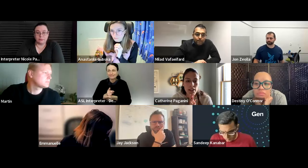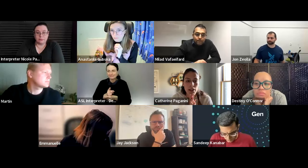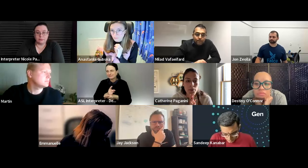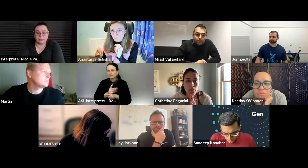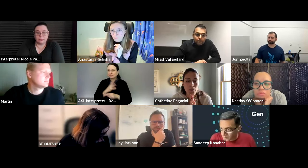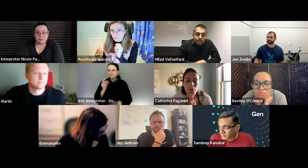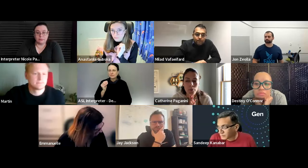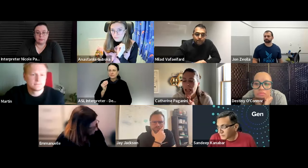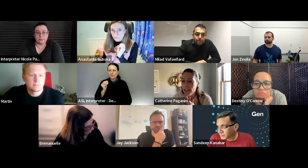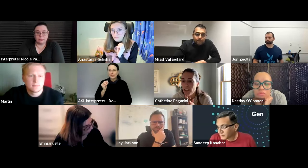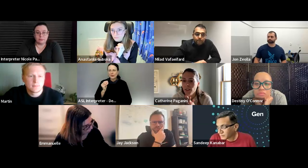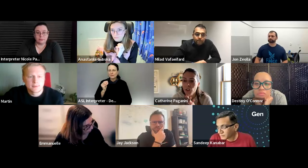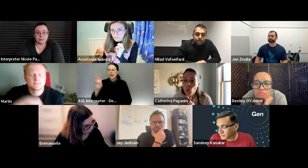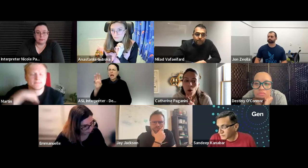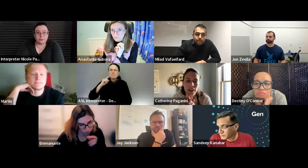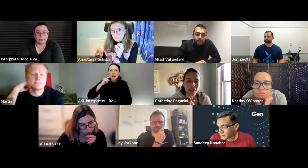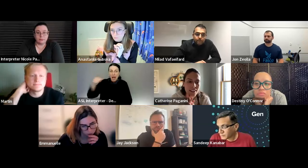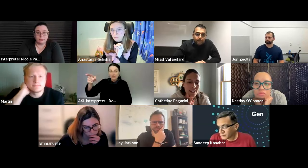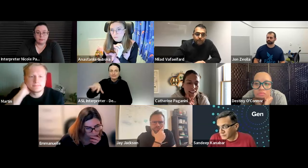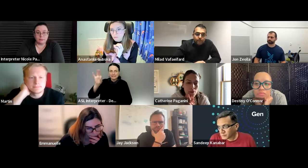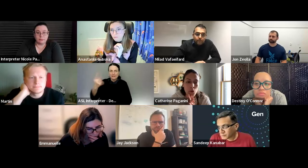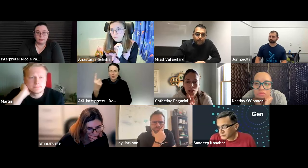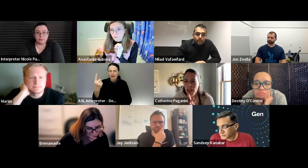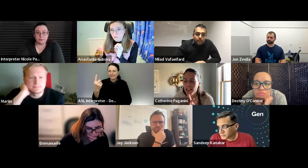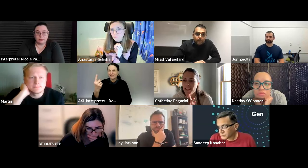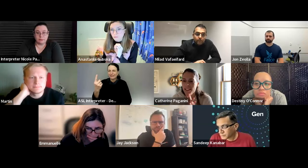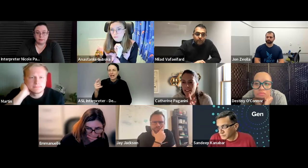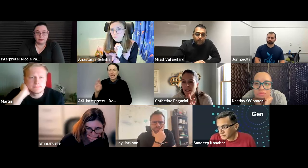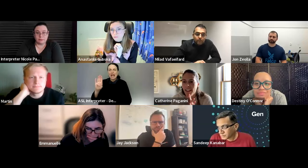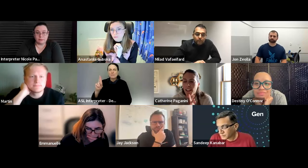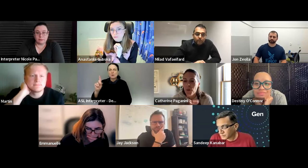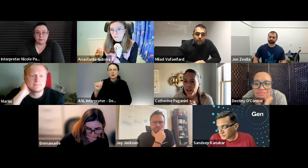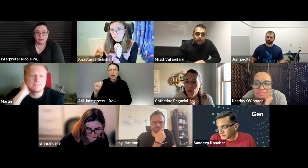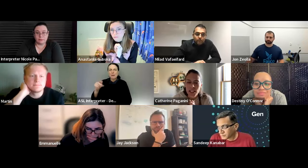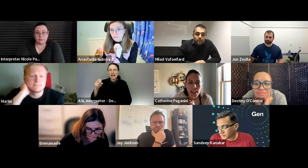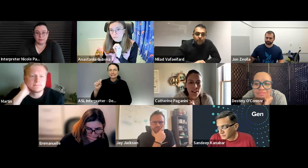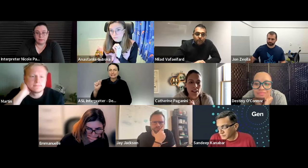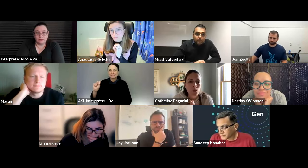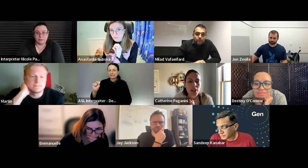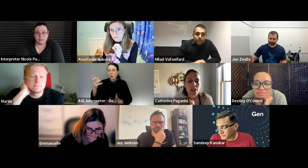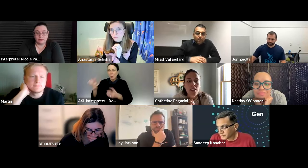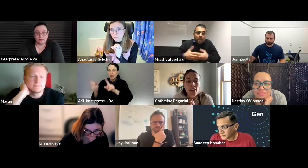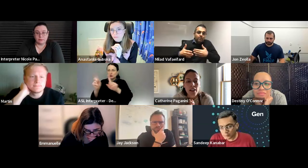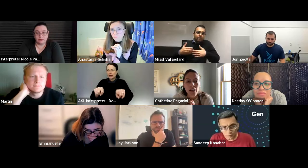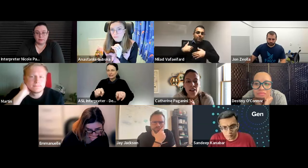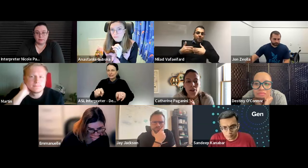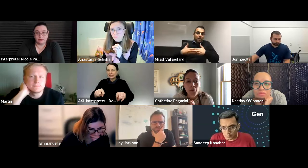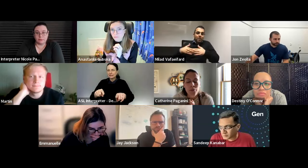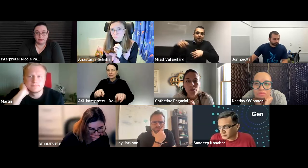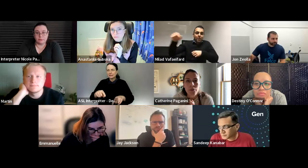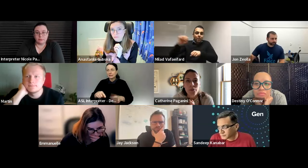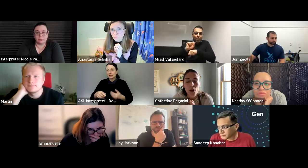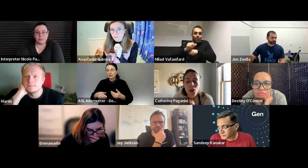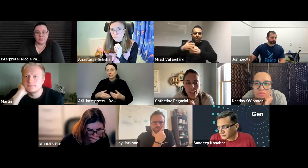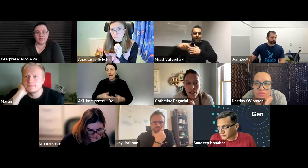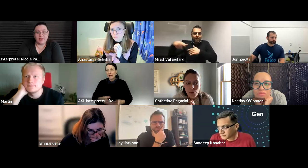and um milad discovered one in budapest and he wanted to attend and we um